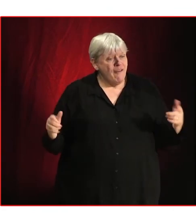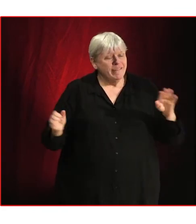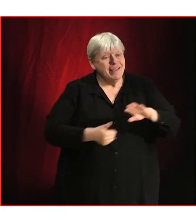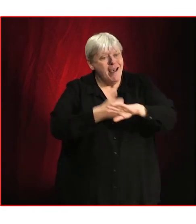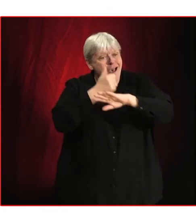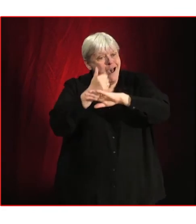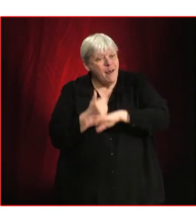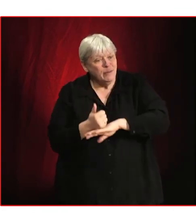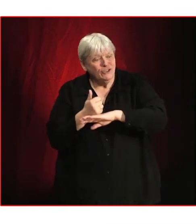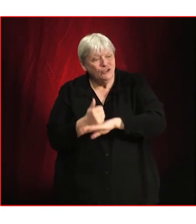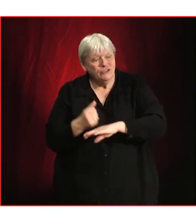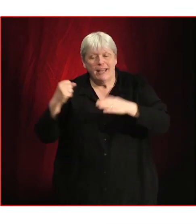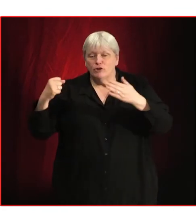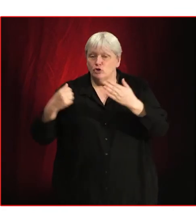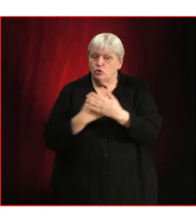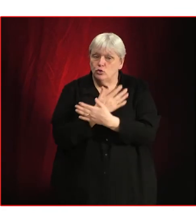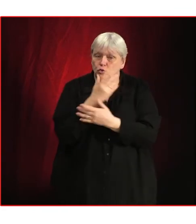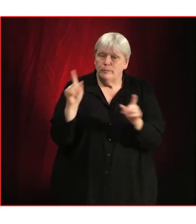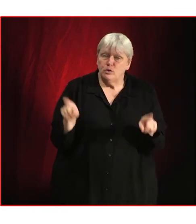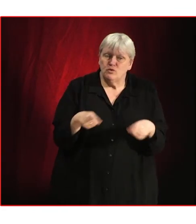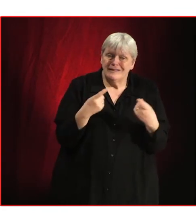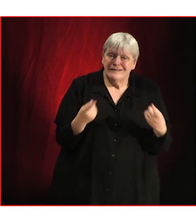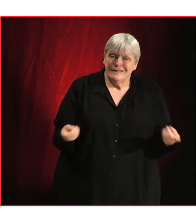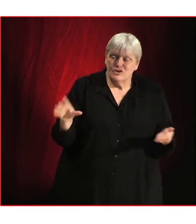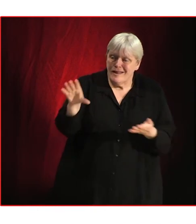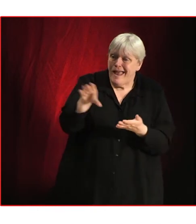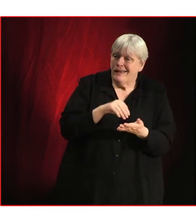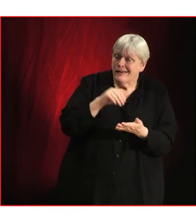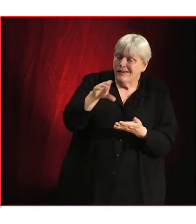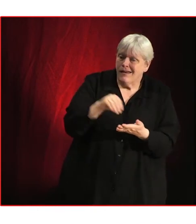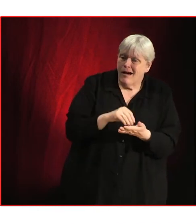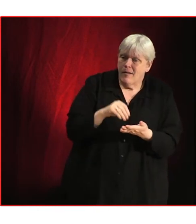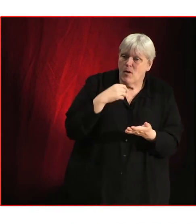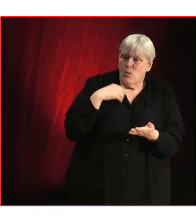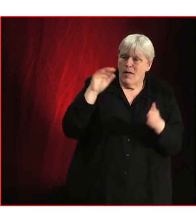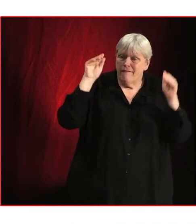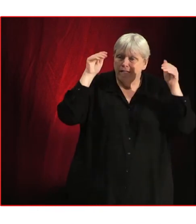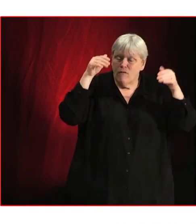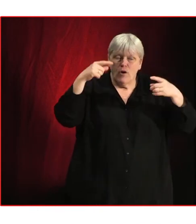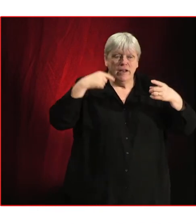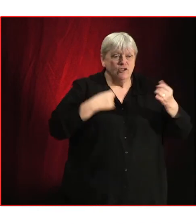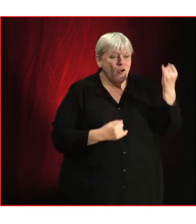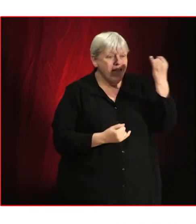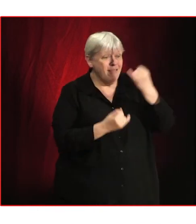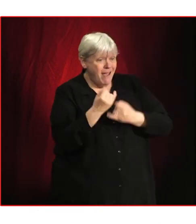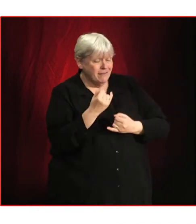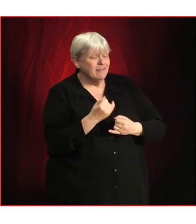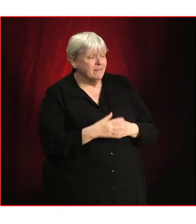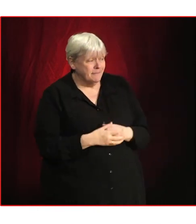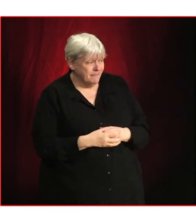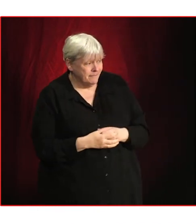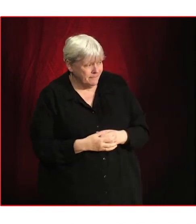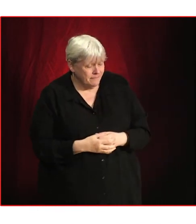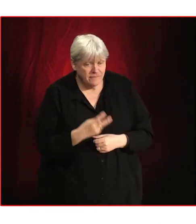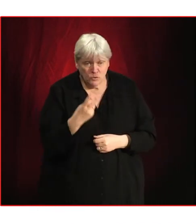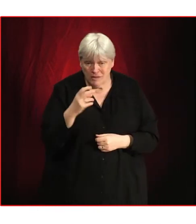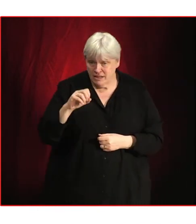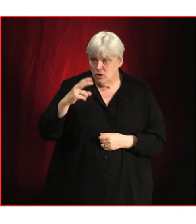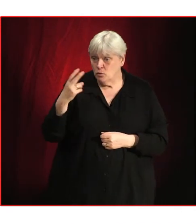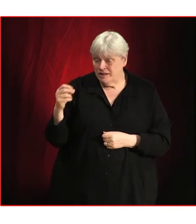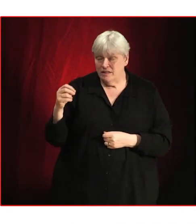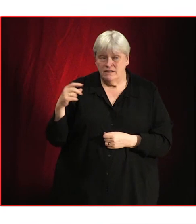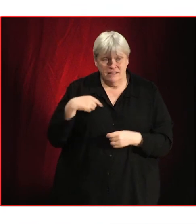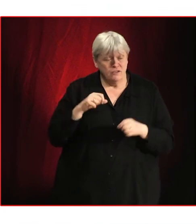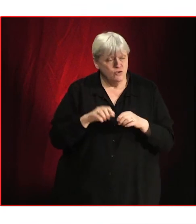and emerging musicians' income, although I'm going to be focusing on the latter. In 2020 alone,